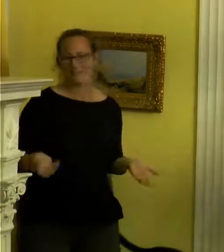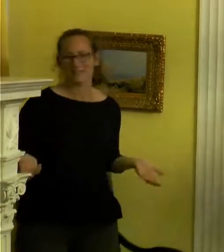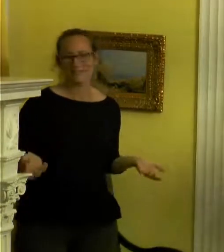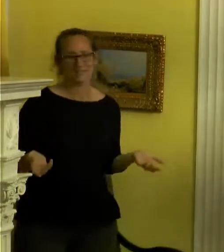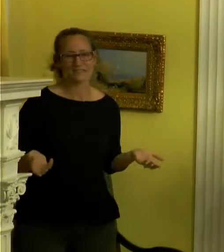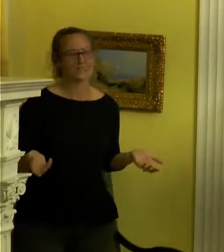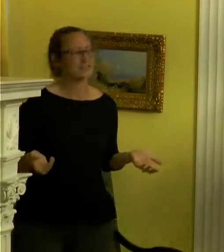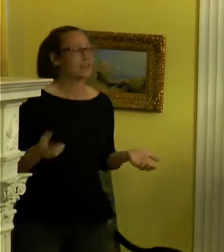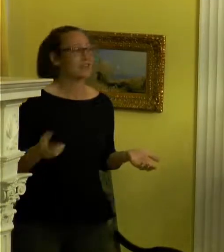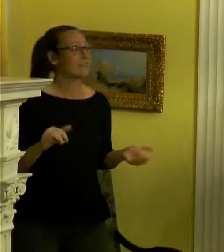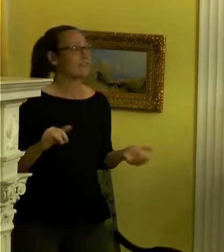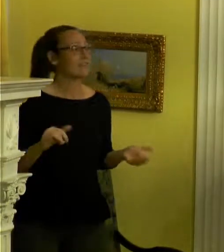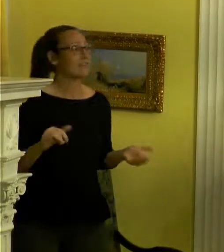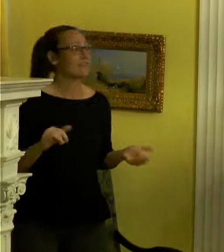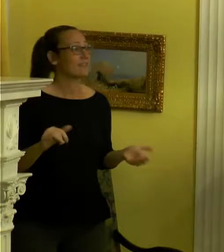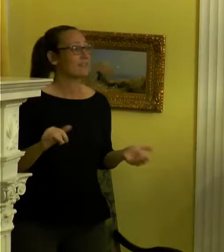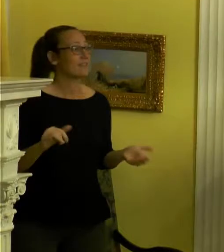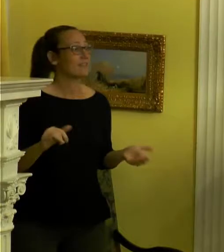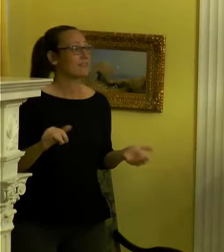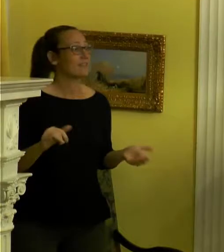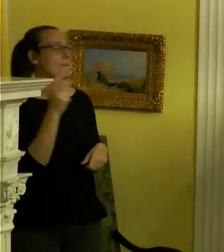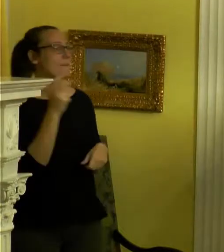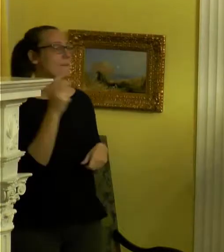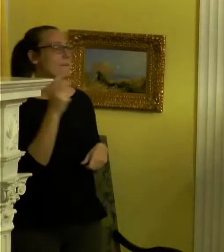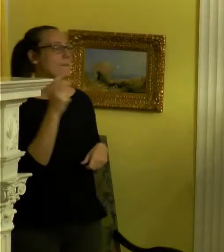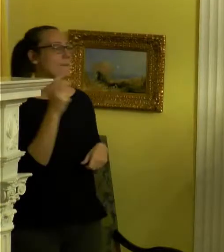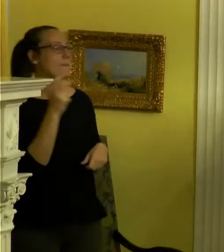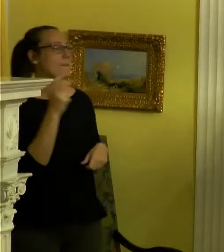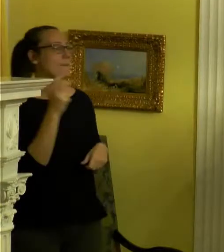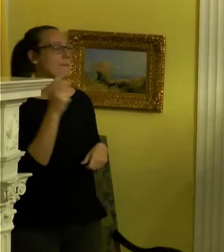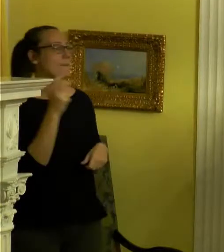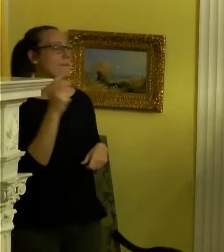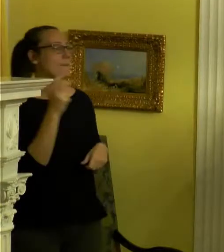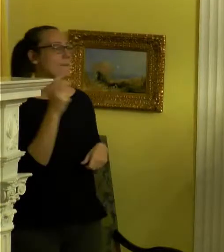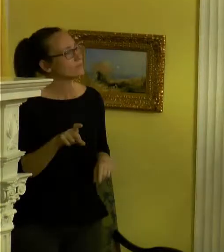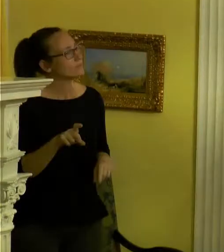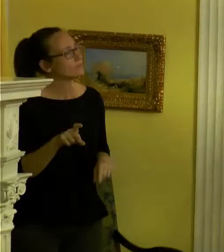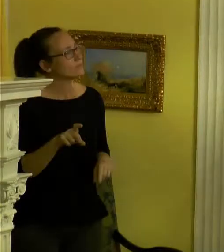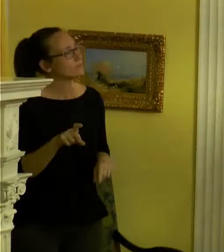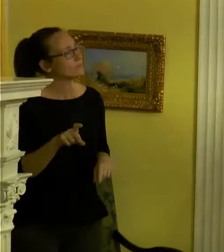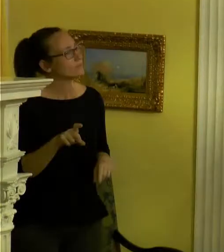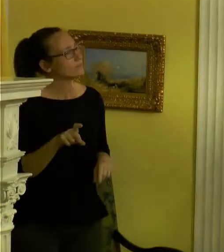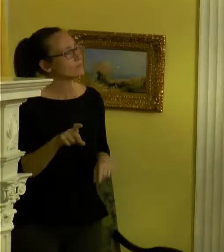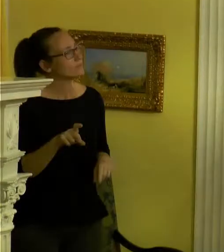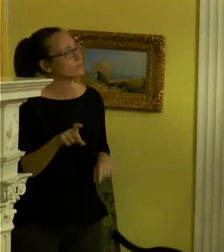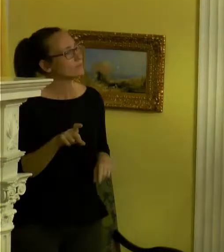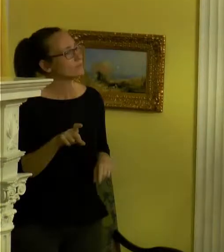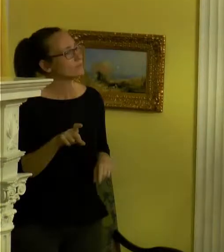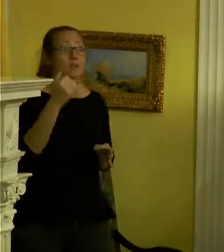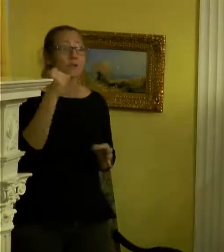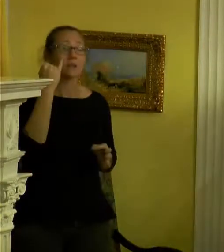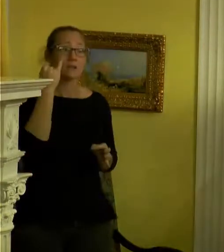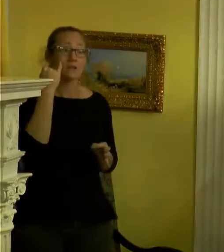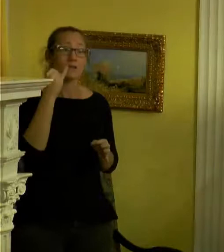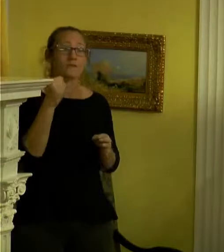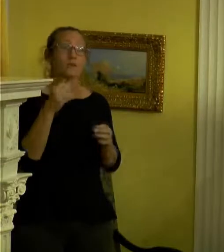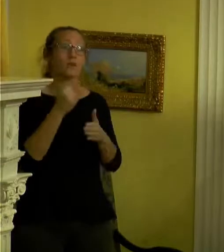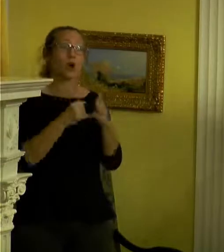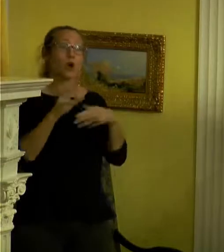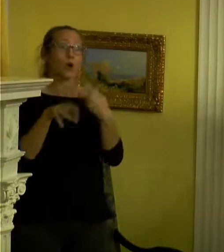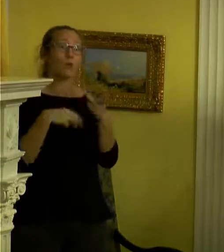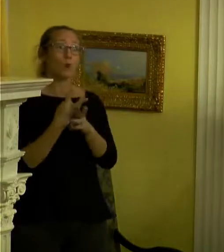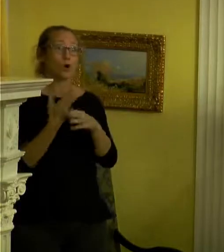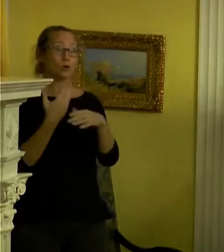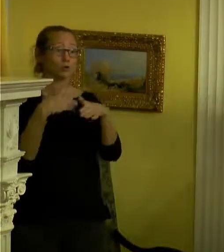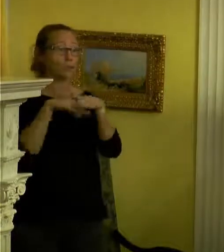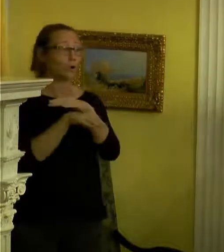was just in that time that I kind of found my way back to art. But you kind of have to decide for yourself. If you're walking into the art world right